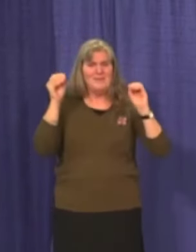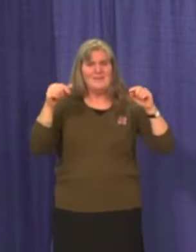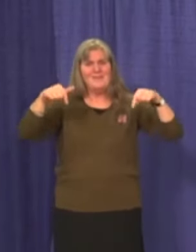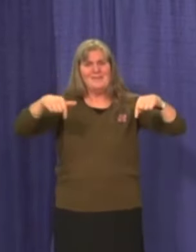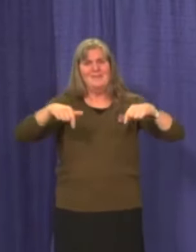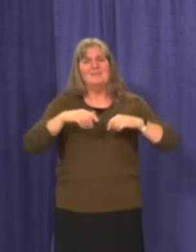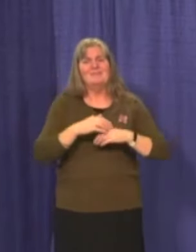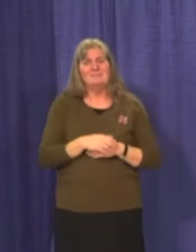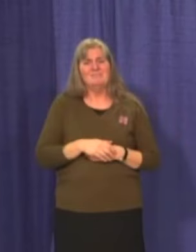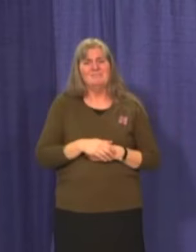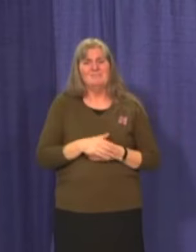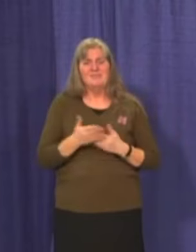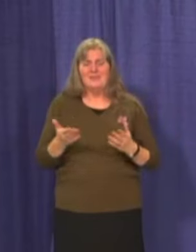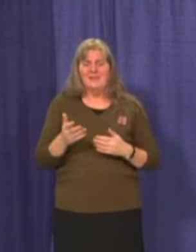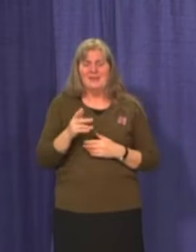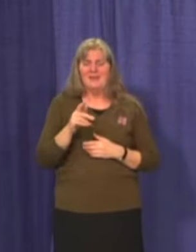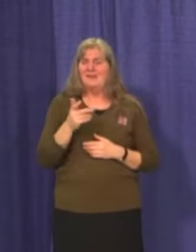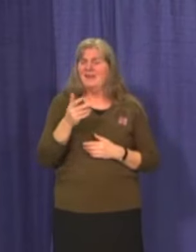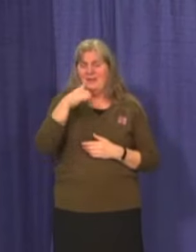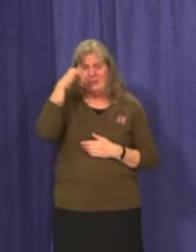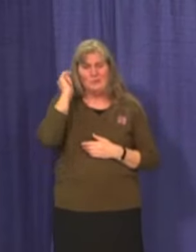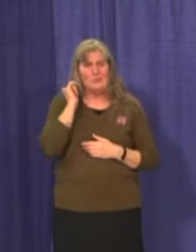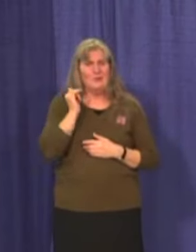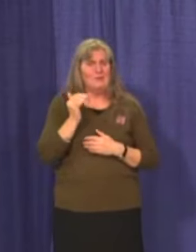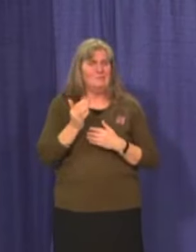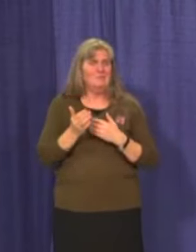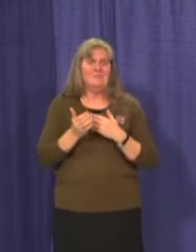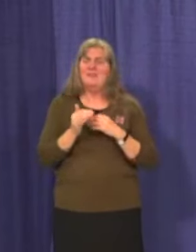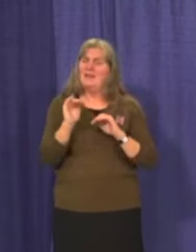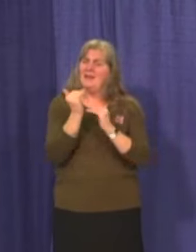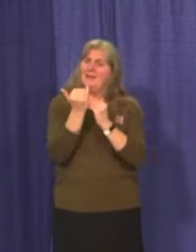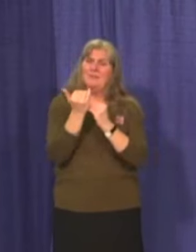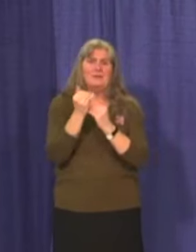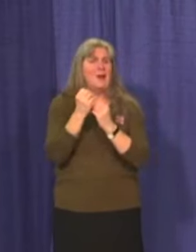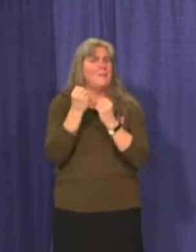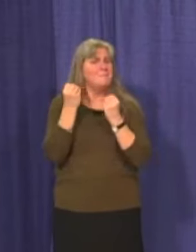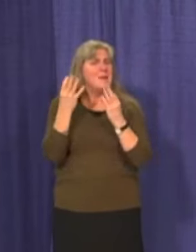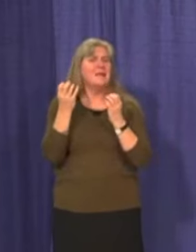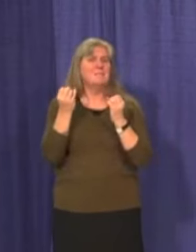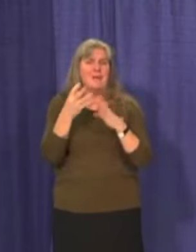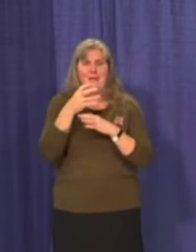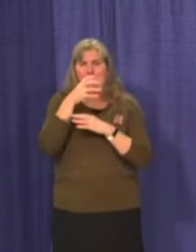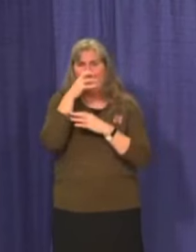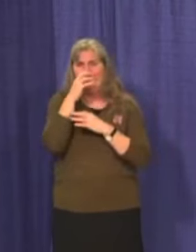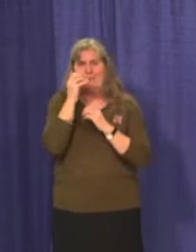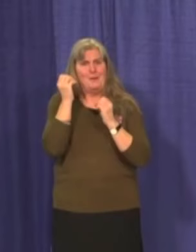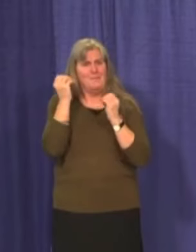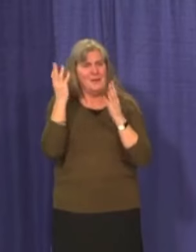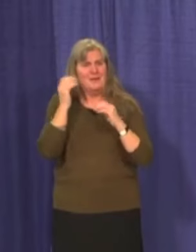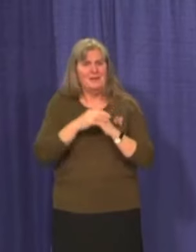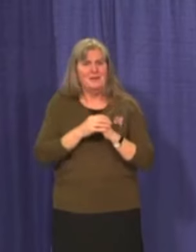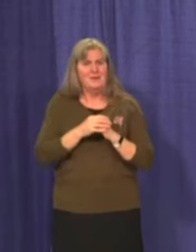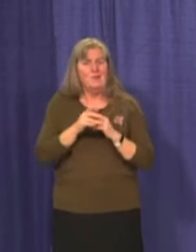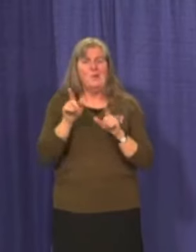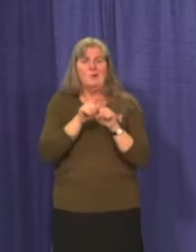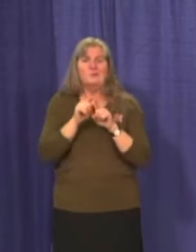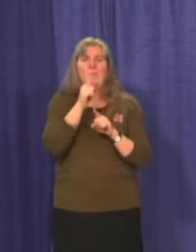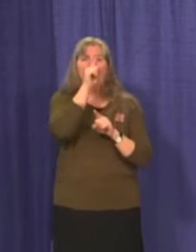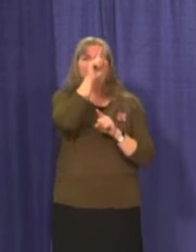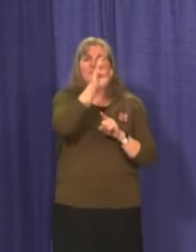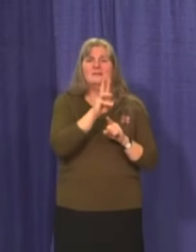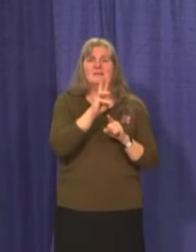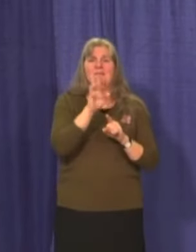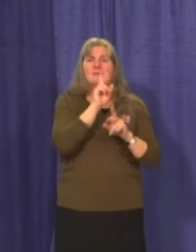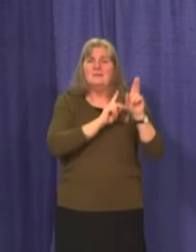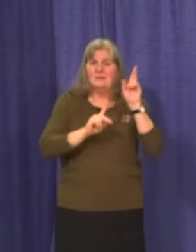with the territory relatively free of restrictions, and with already almost one-sixth of our target population